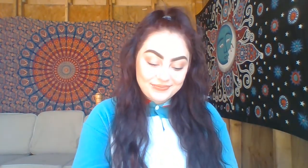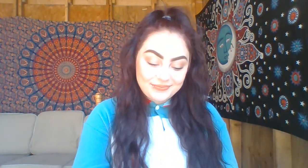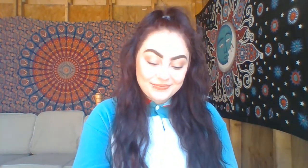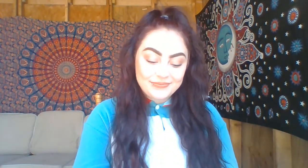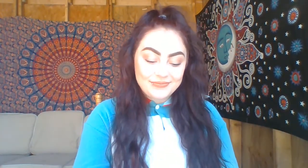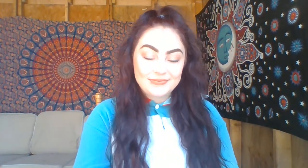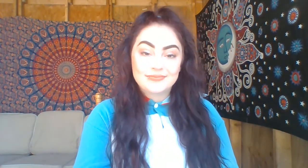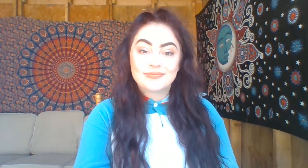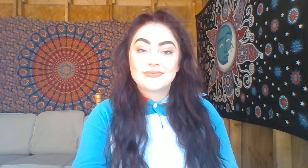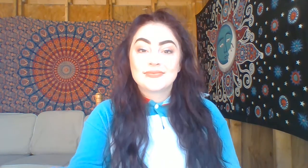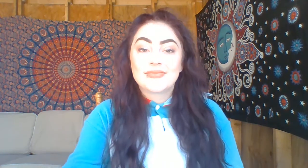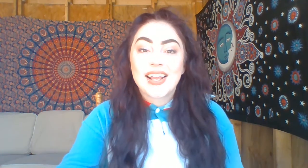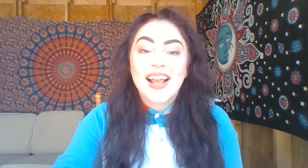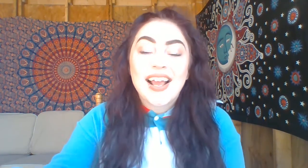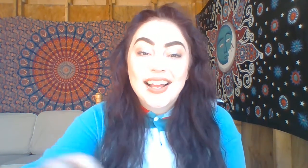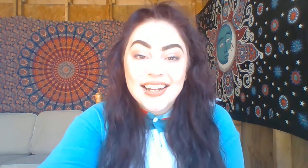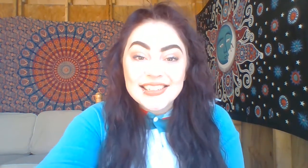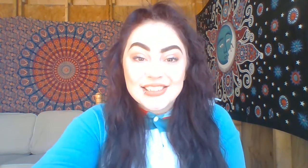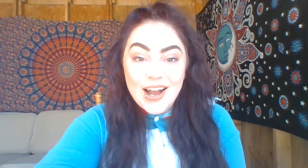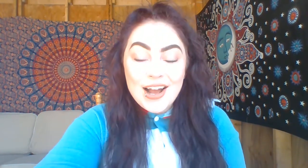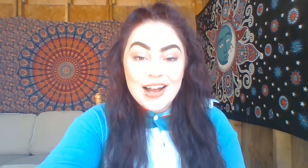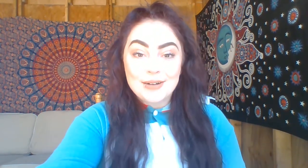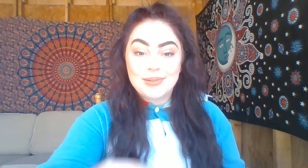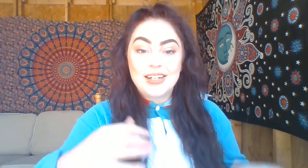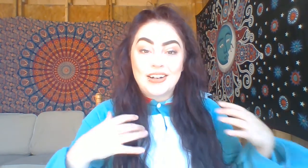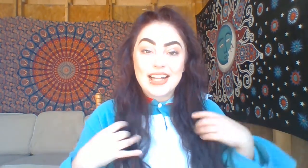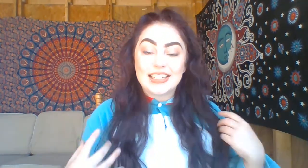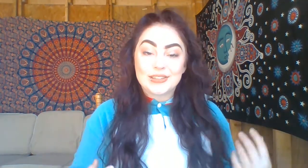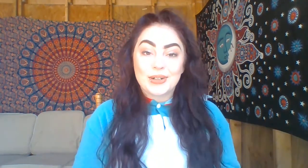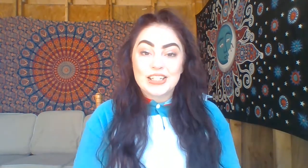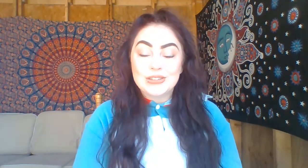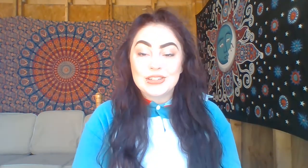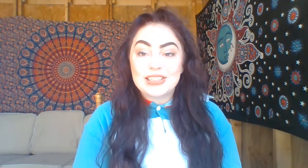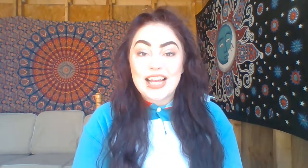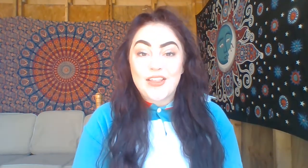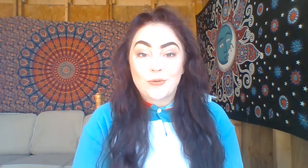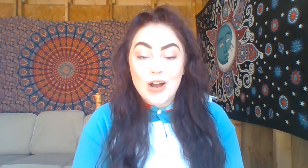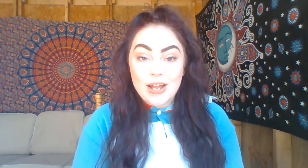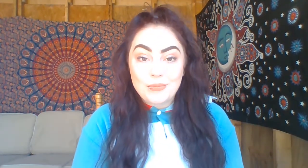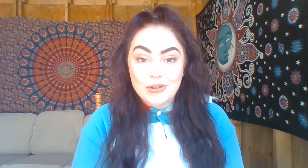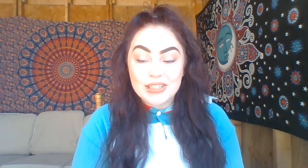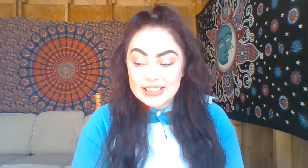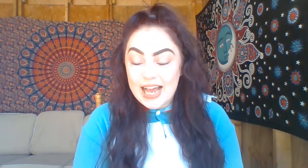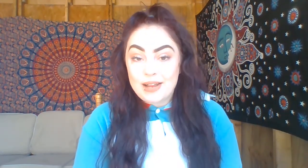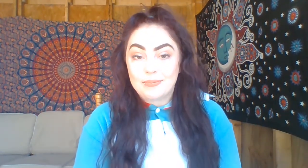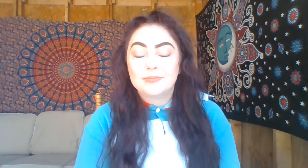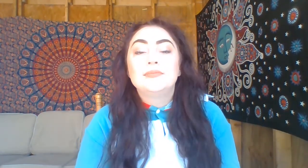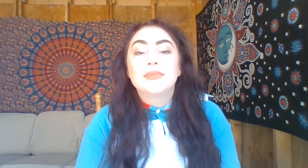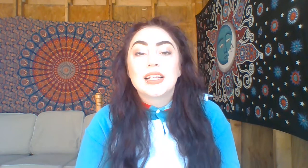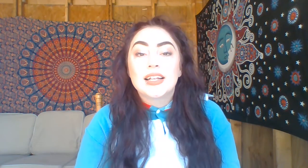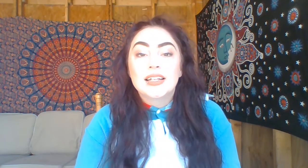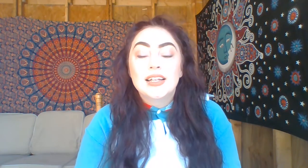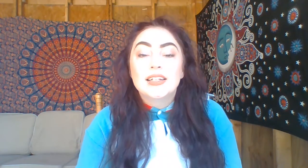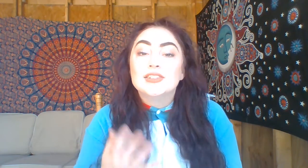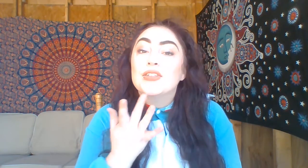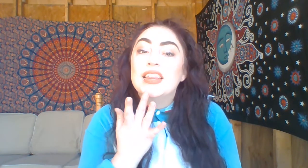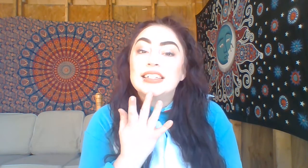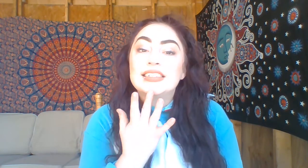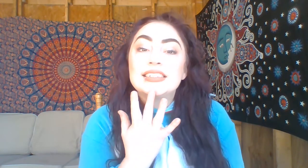What? Good job. OK, so we're going to do those together one more time. So this is